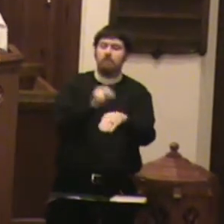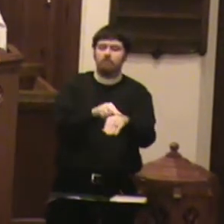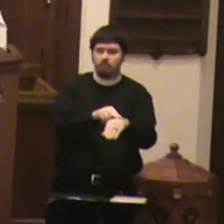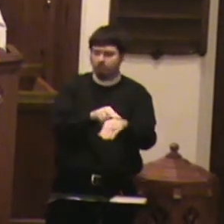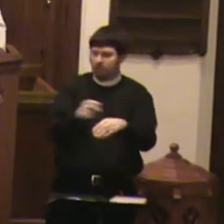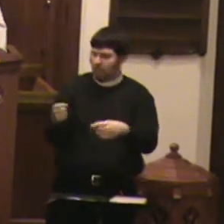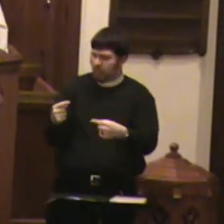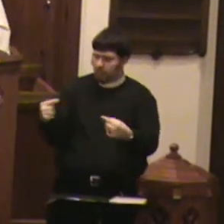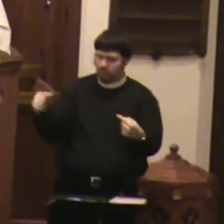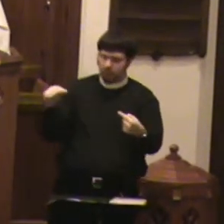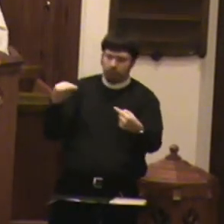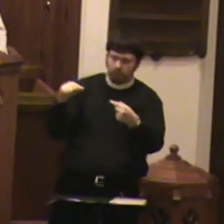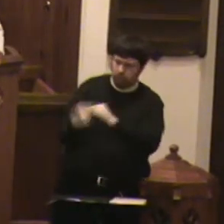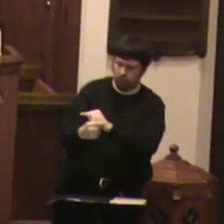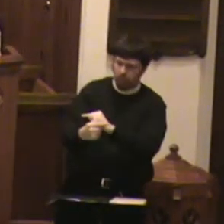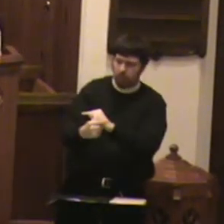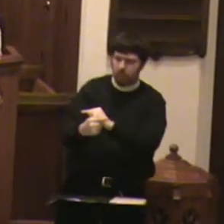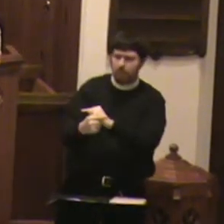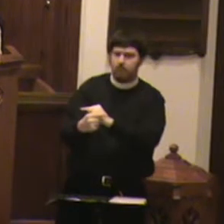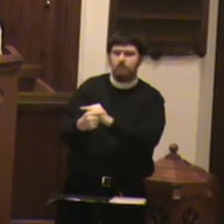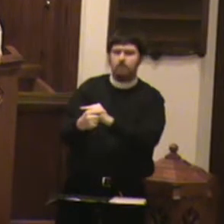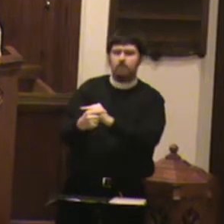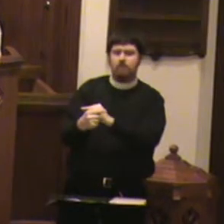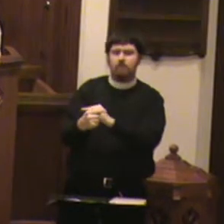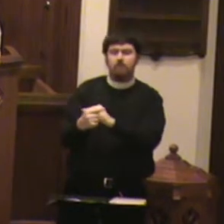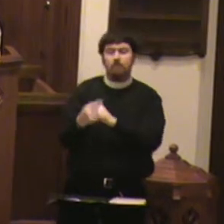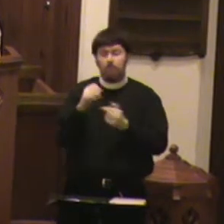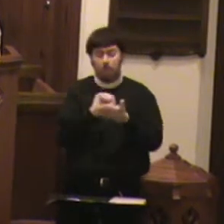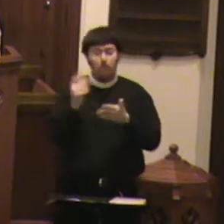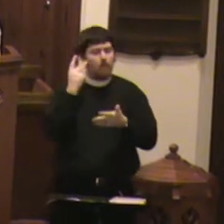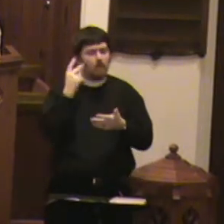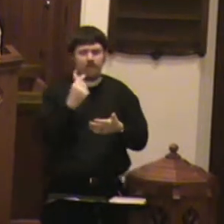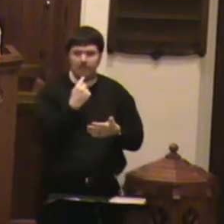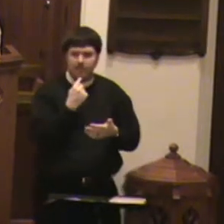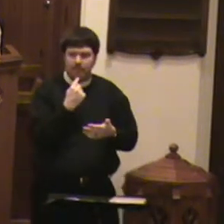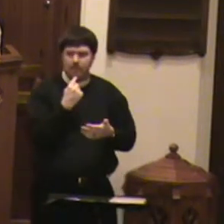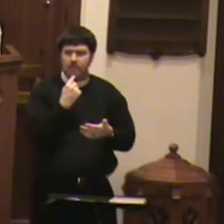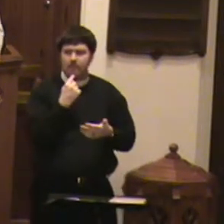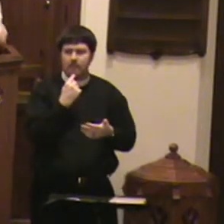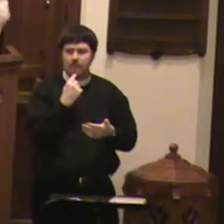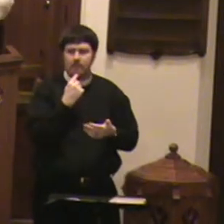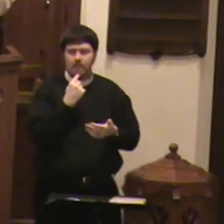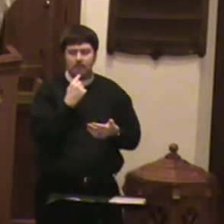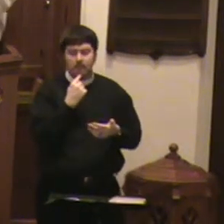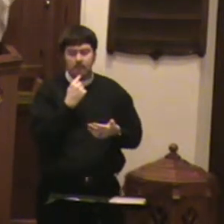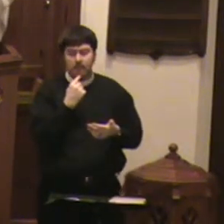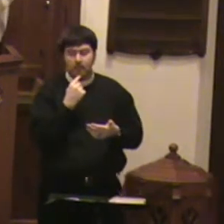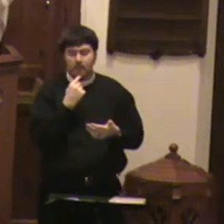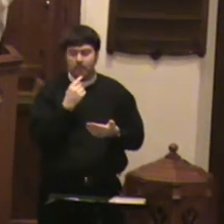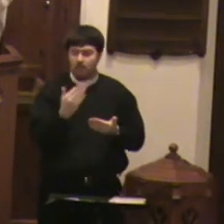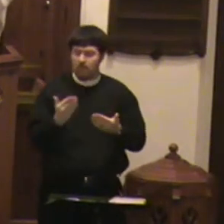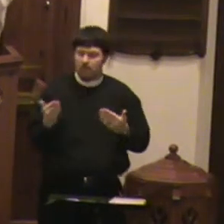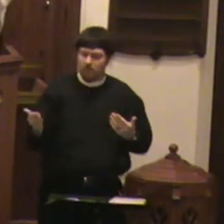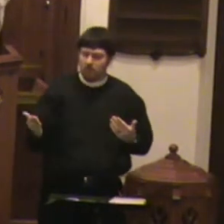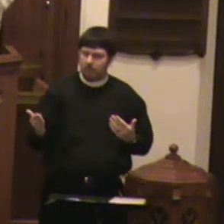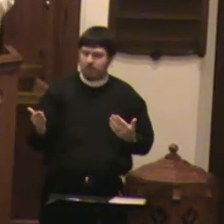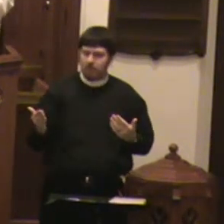conflict with each other, he says. So they are opposite.